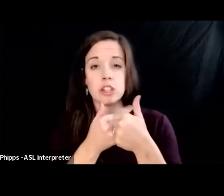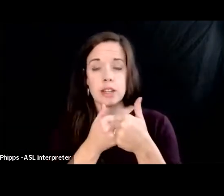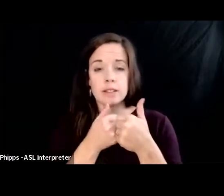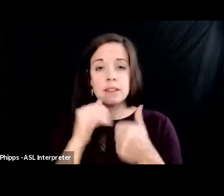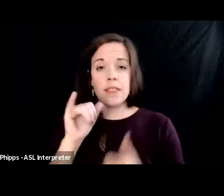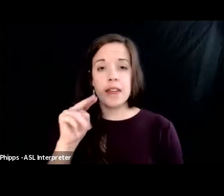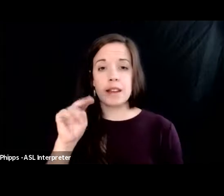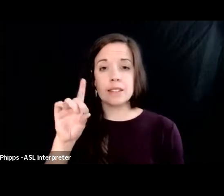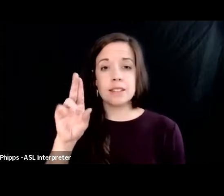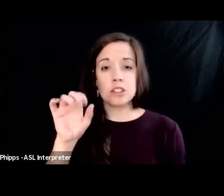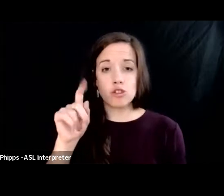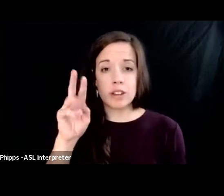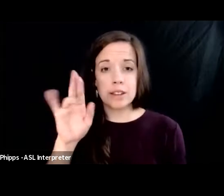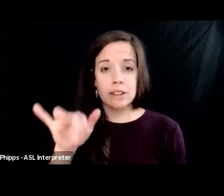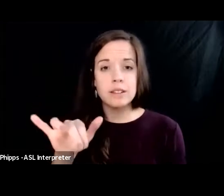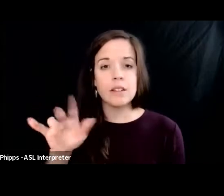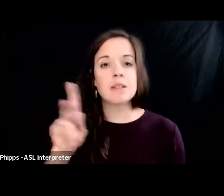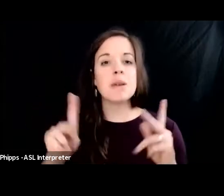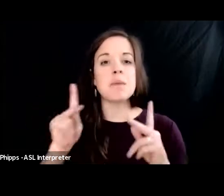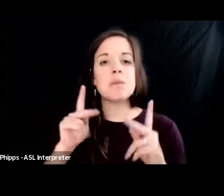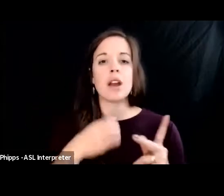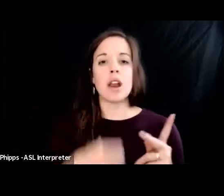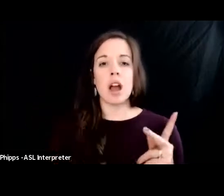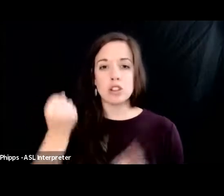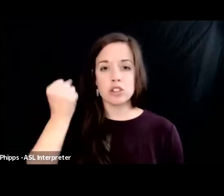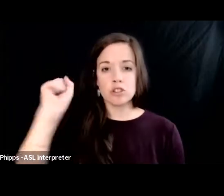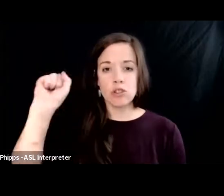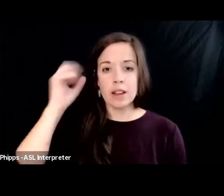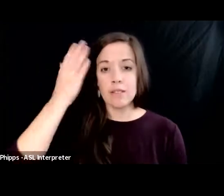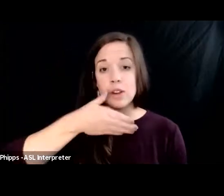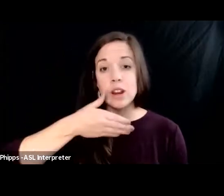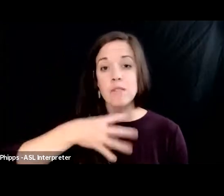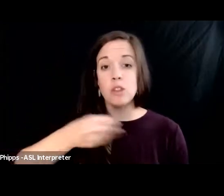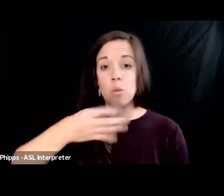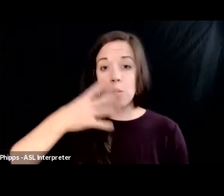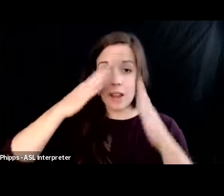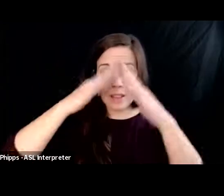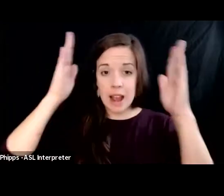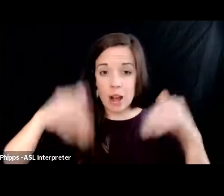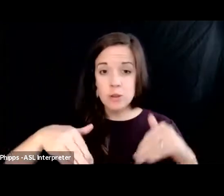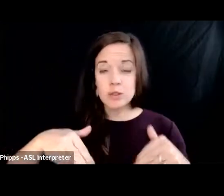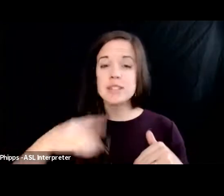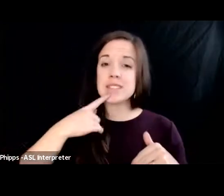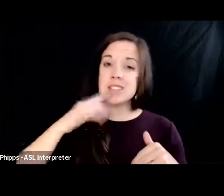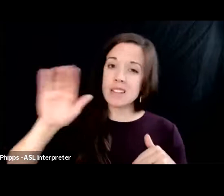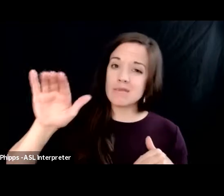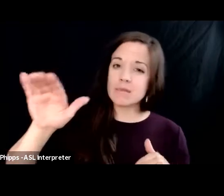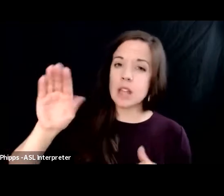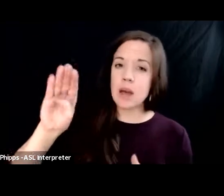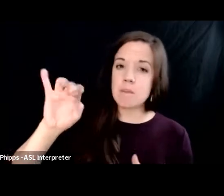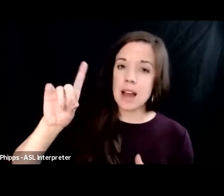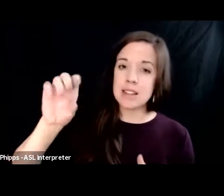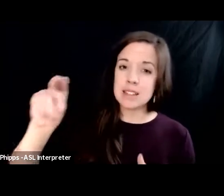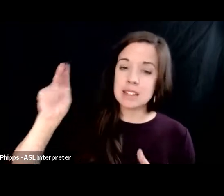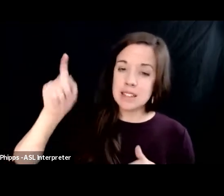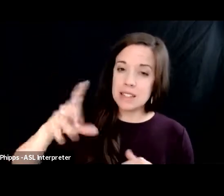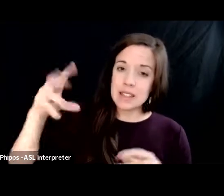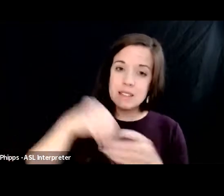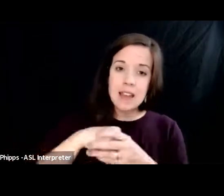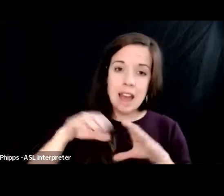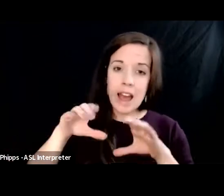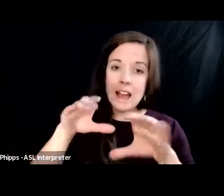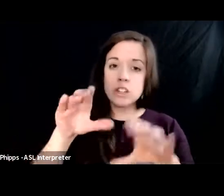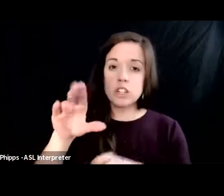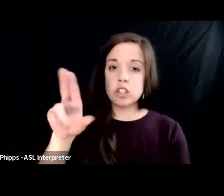the people that are on a hunger strike right now in front of the white house demanding that biden take action on fossil fuels at the u.n